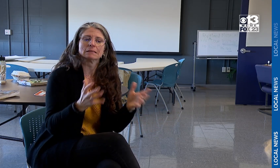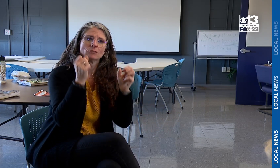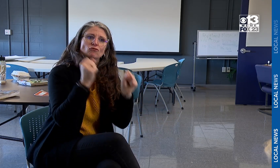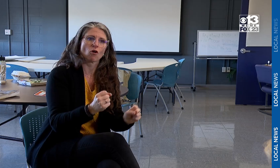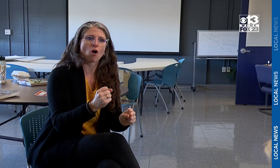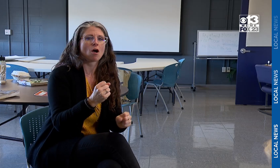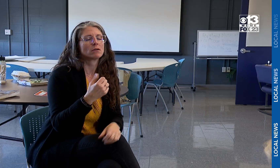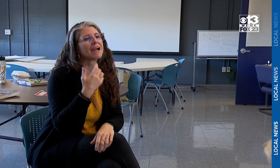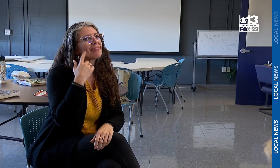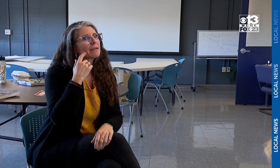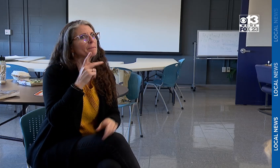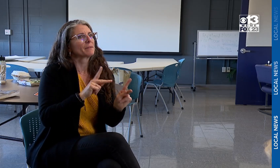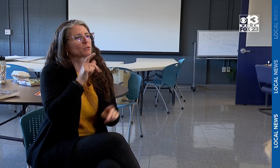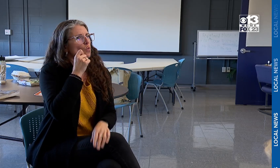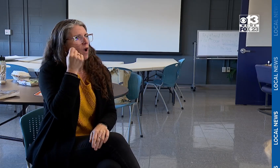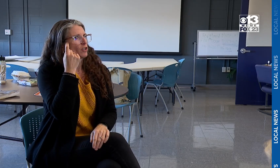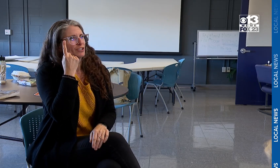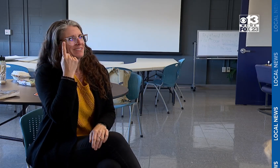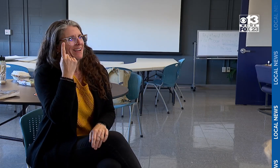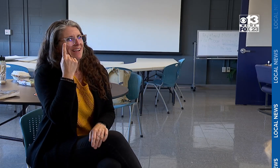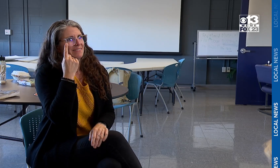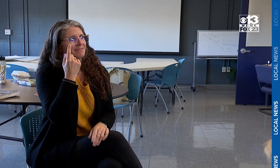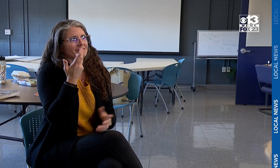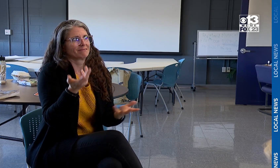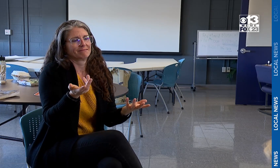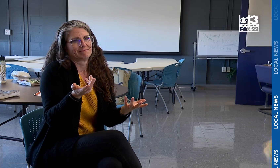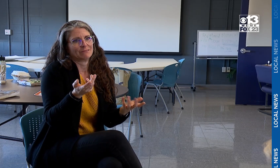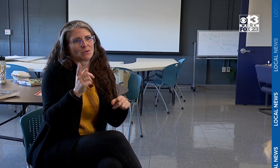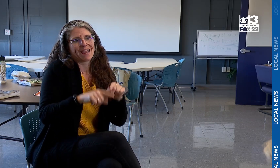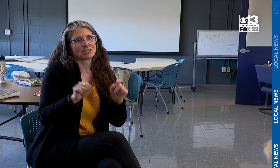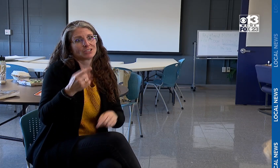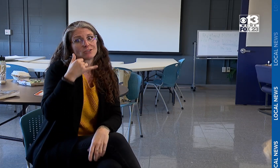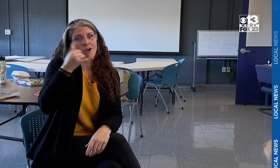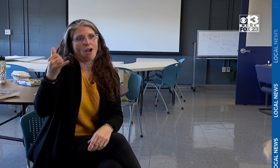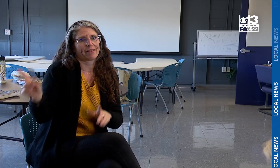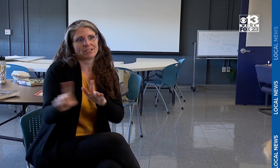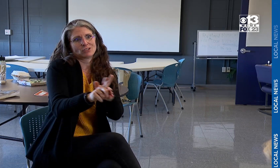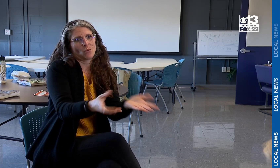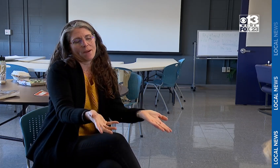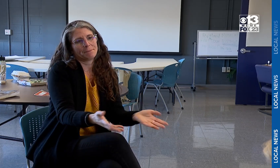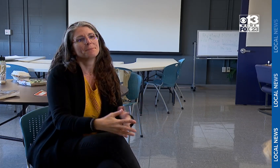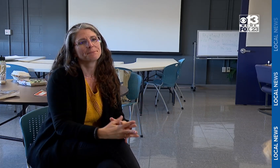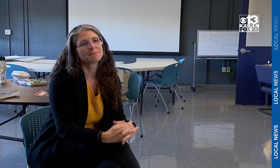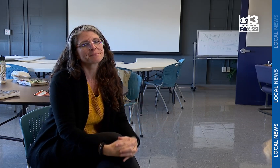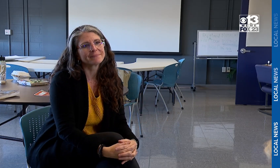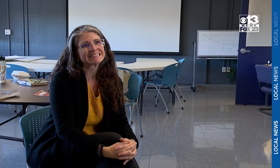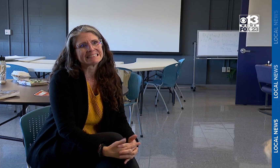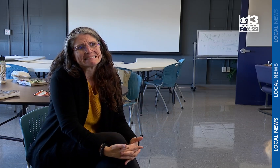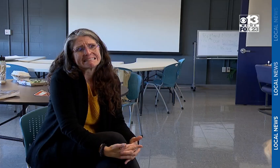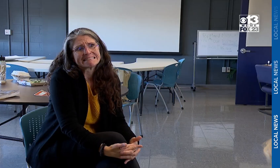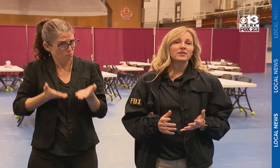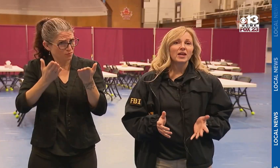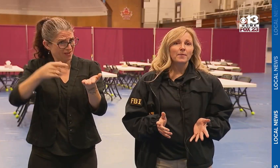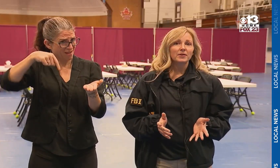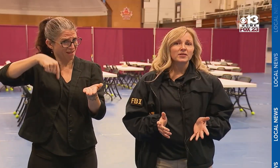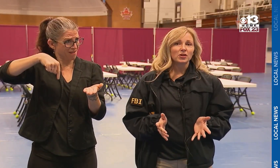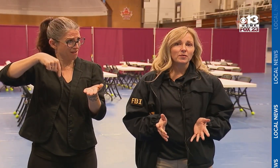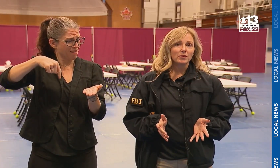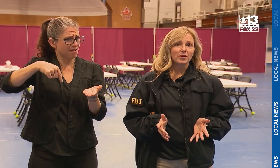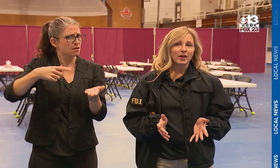is accessibility. I'm going to get an interpreter, and then every other event planning thing comes after that. People don't get that. The work is not